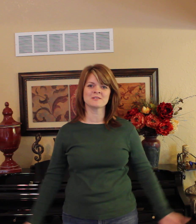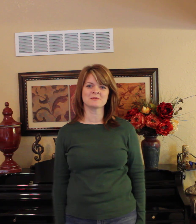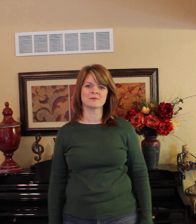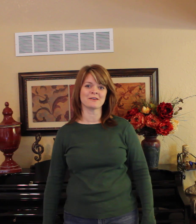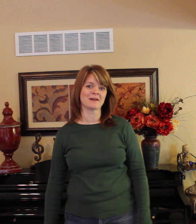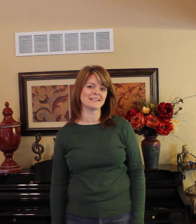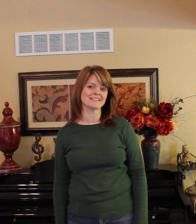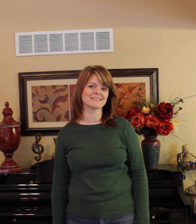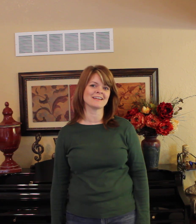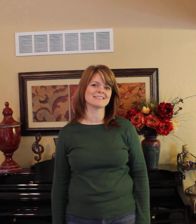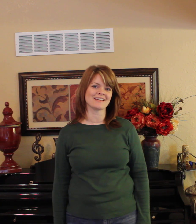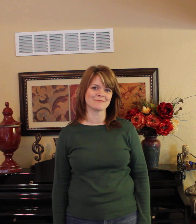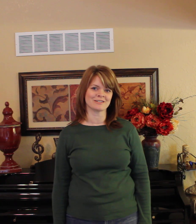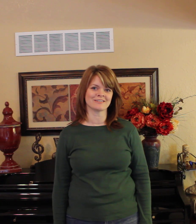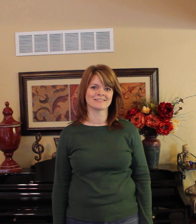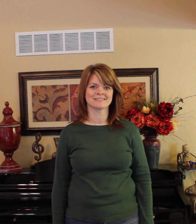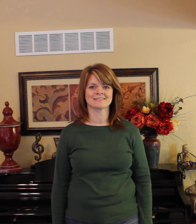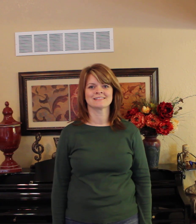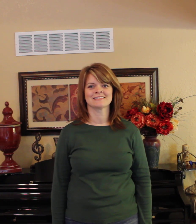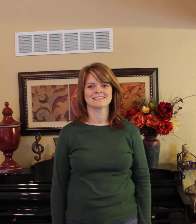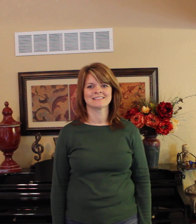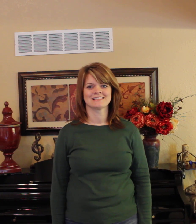between radius and diameter. right way. way that's there... So,